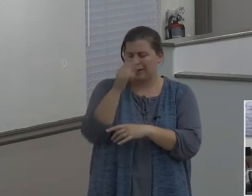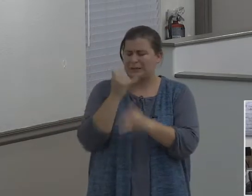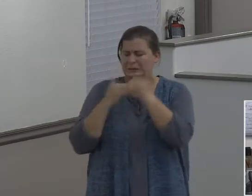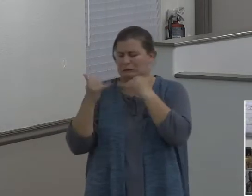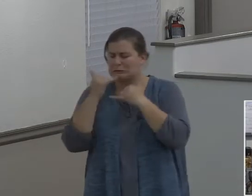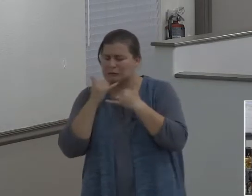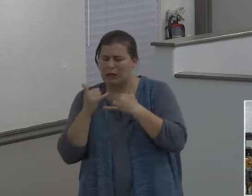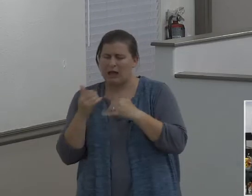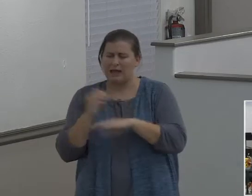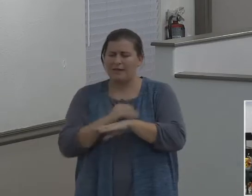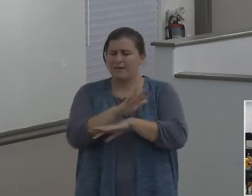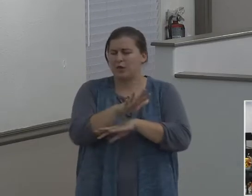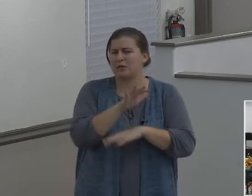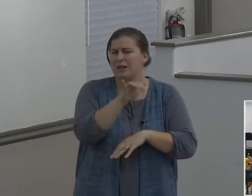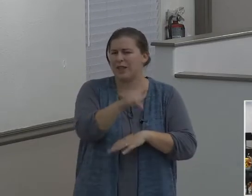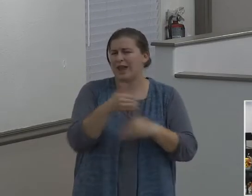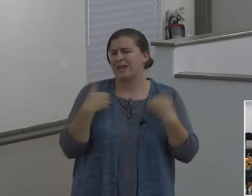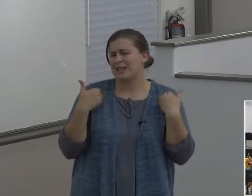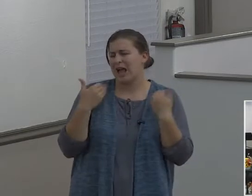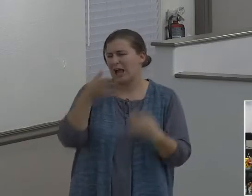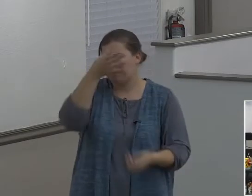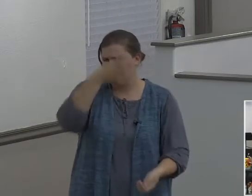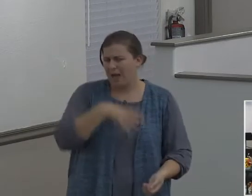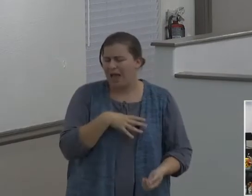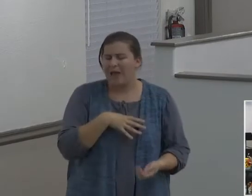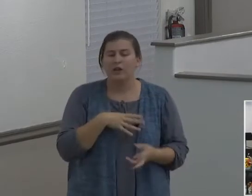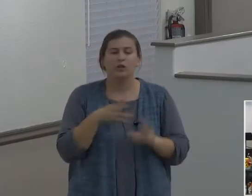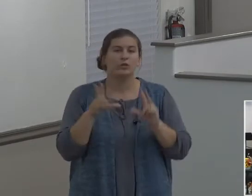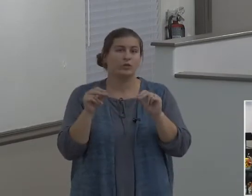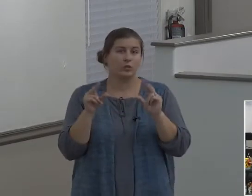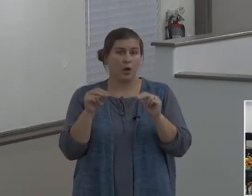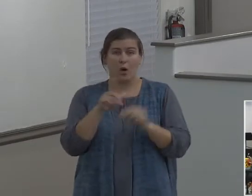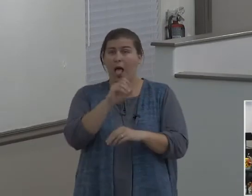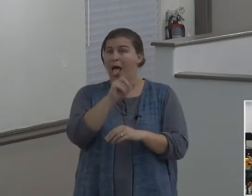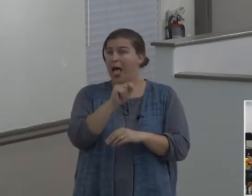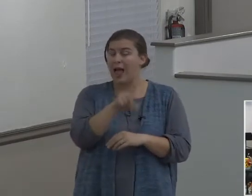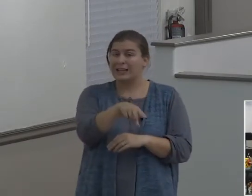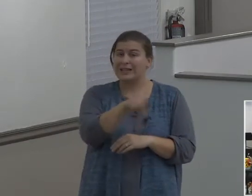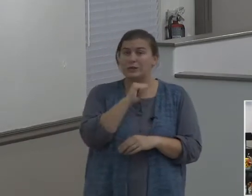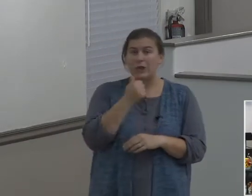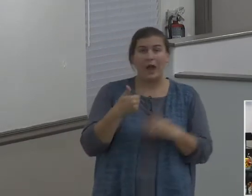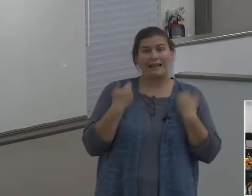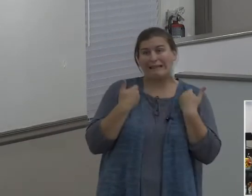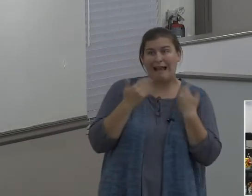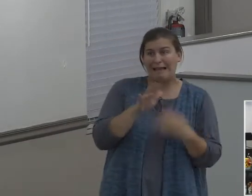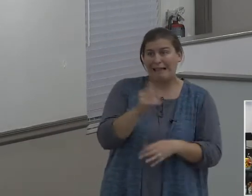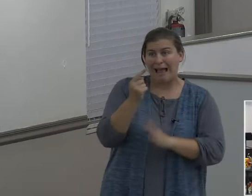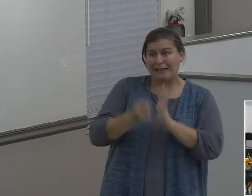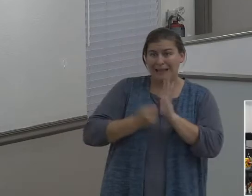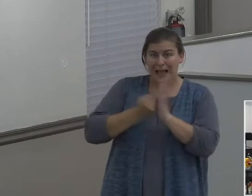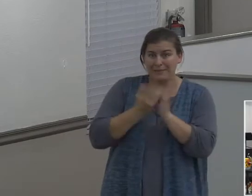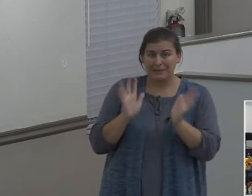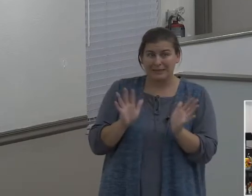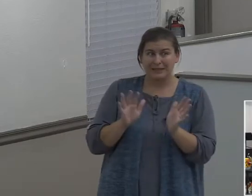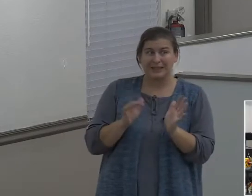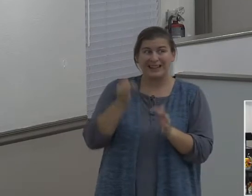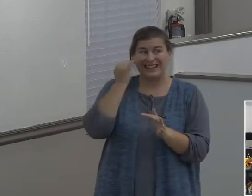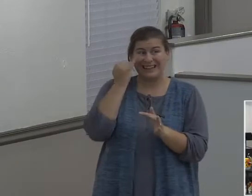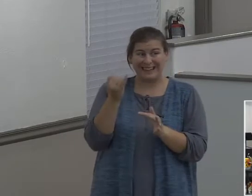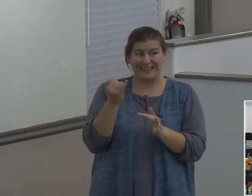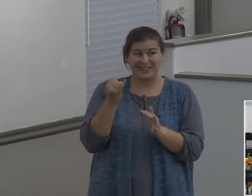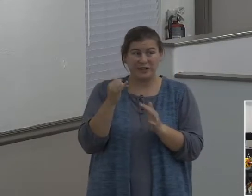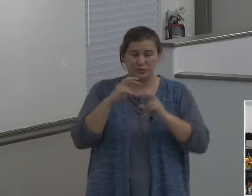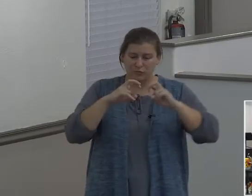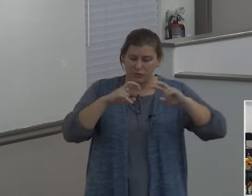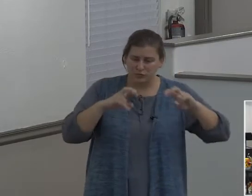had over that young man. actually, Lot wasn't a young man. If you examine the scriptures, in fact, look at this, just look at this really